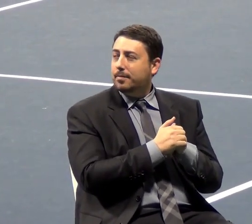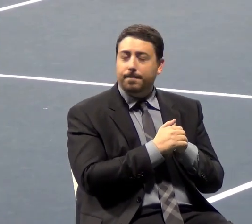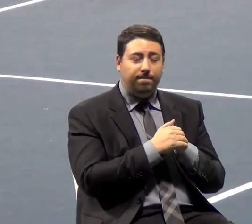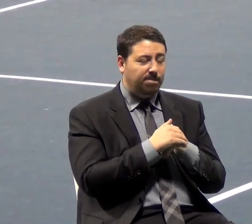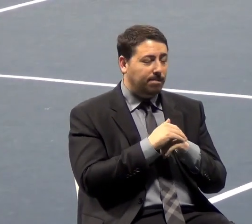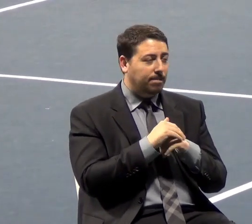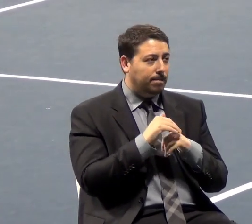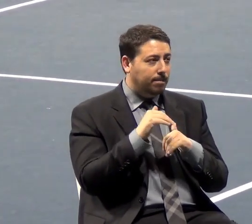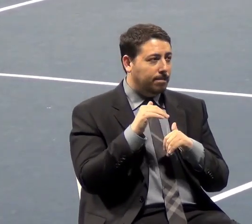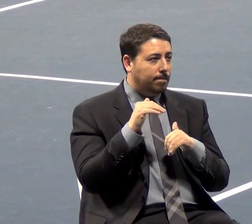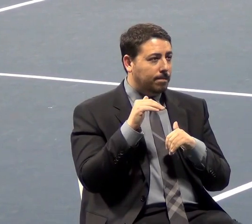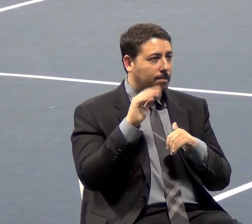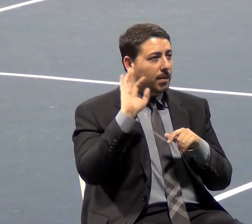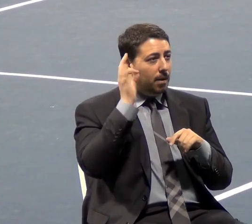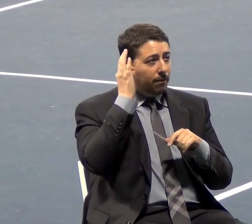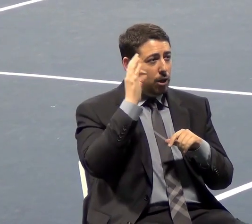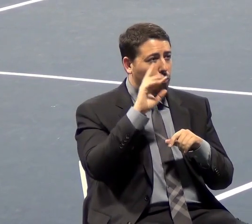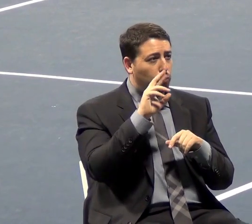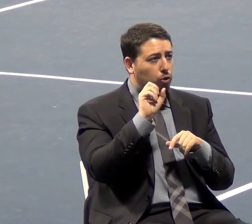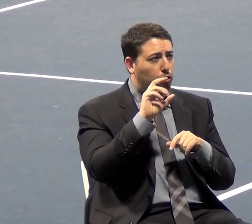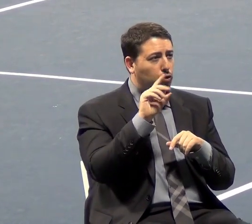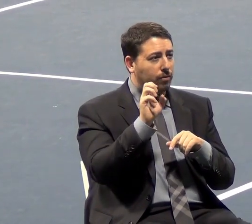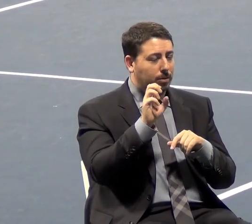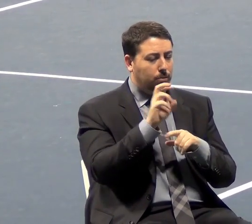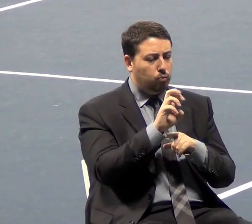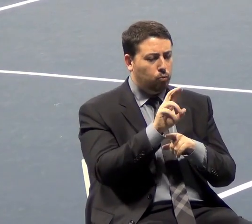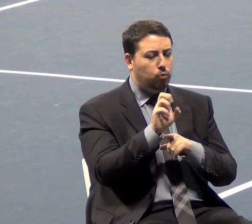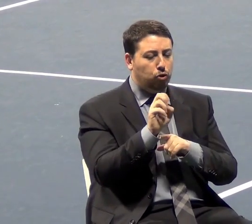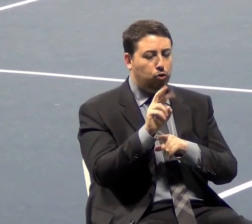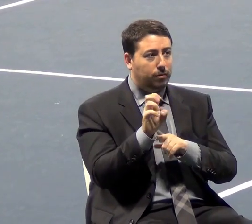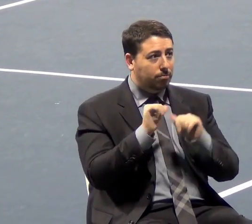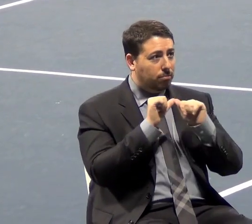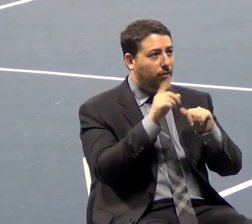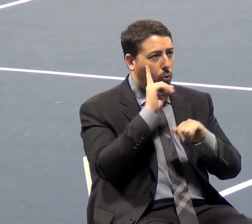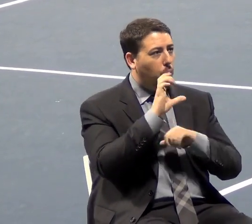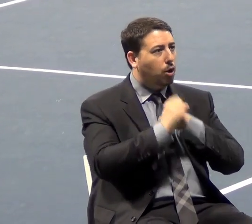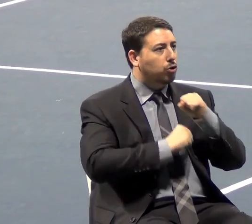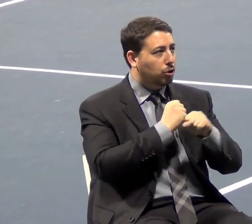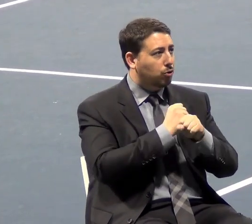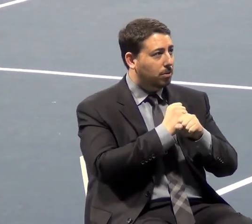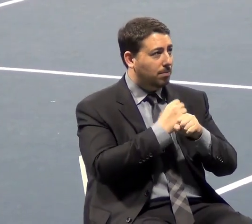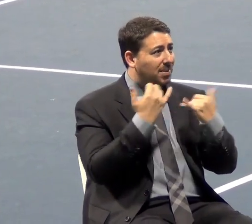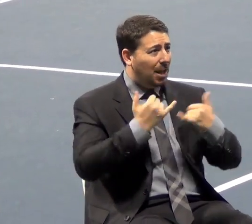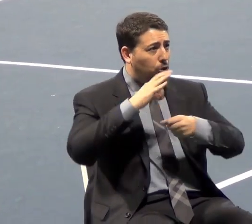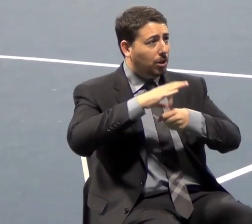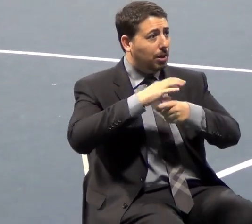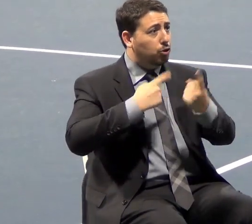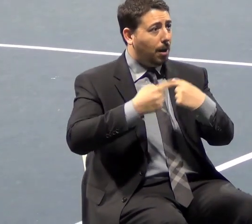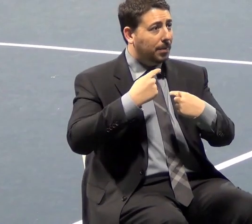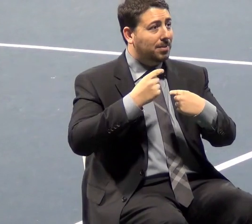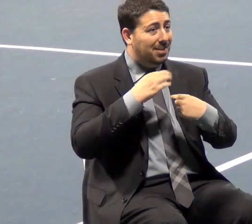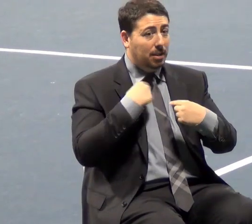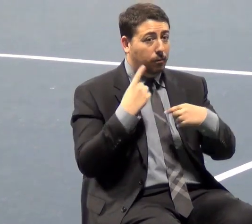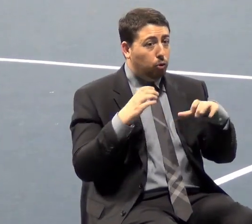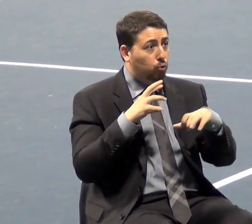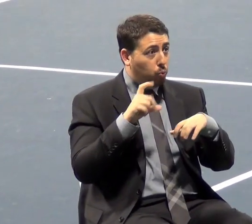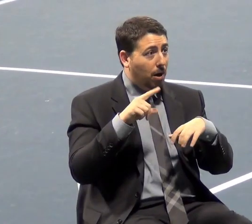The Federal Reserve has been around for 100 years. And, you know, with the election coming up, if we do well in this election and we have the